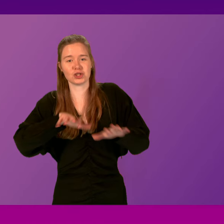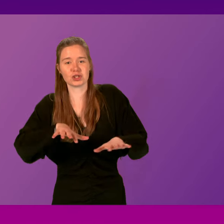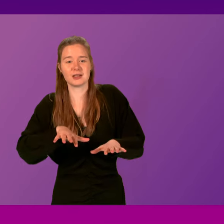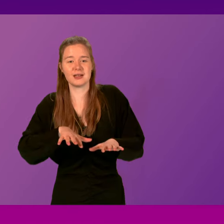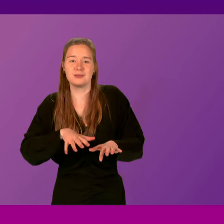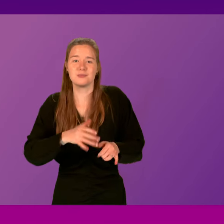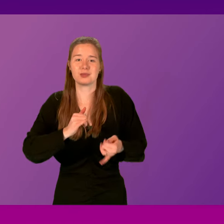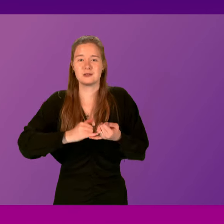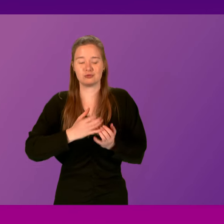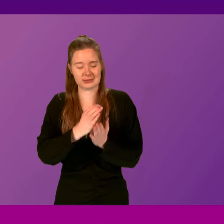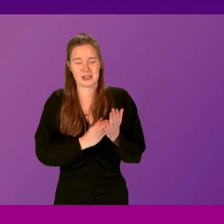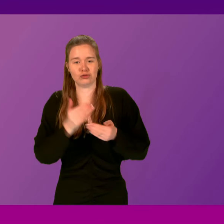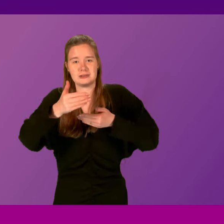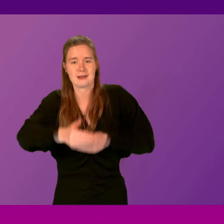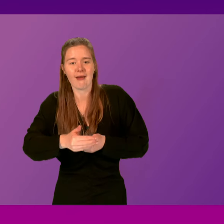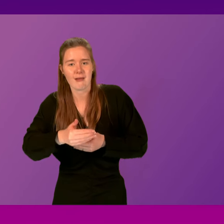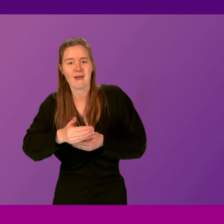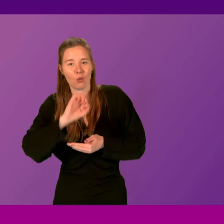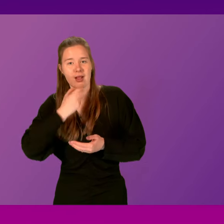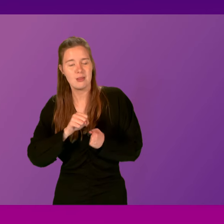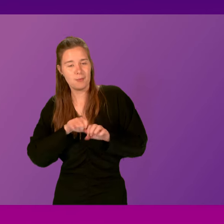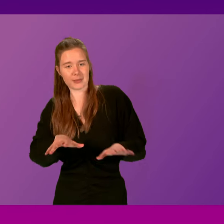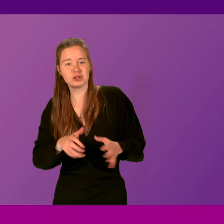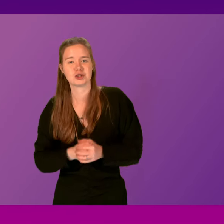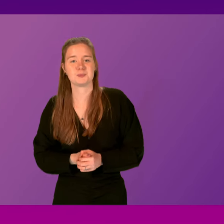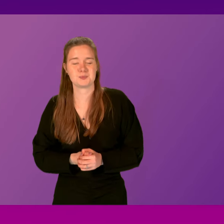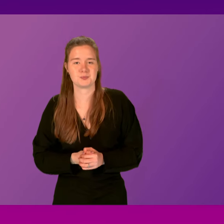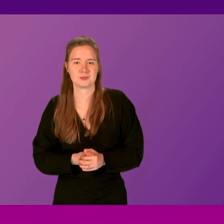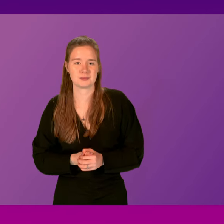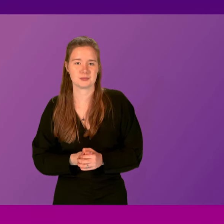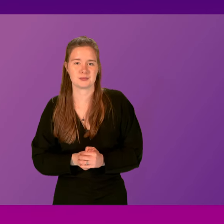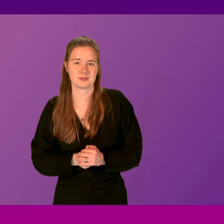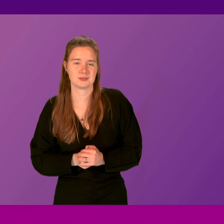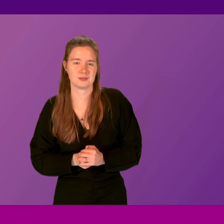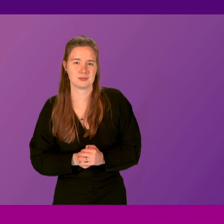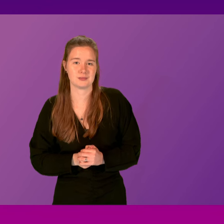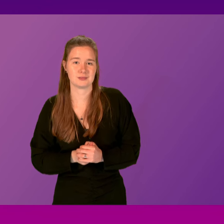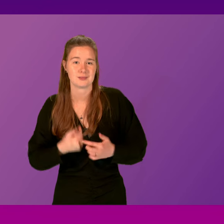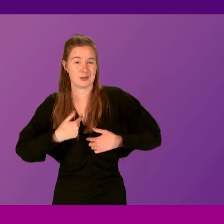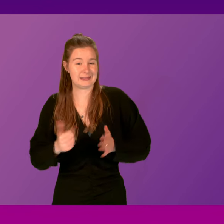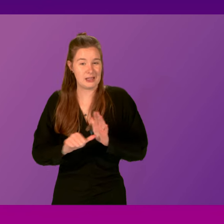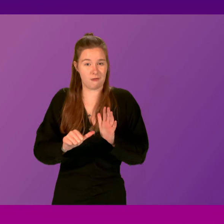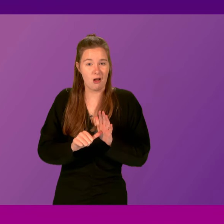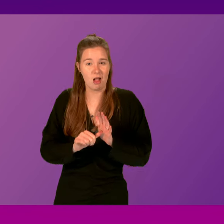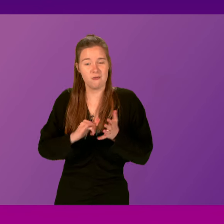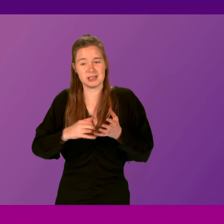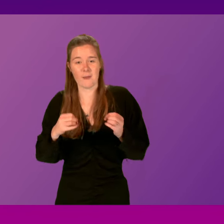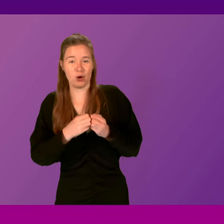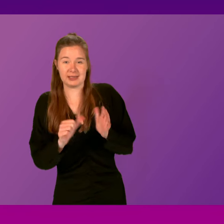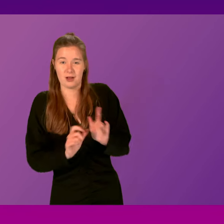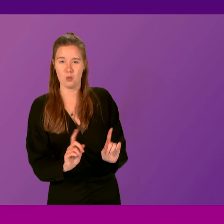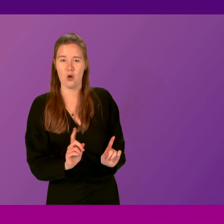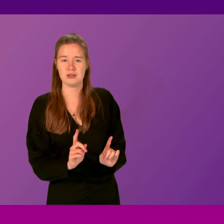statutory timescale and timelines upon us. Of course, where the difficulty for Sarah Boyack comes